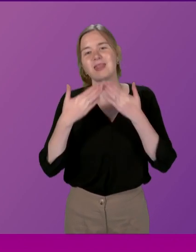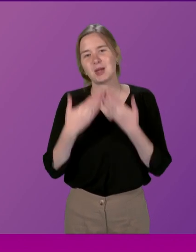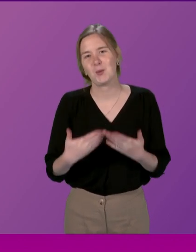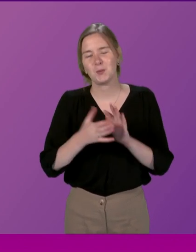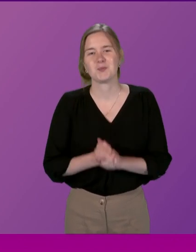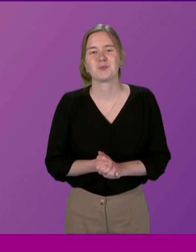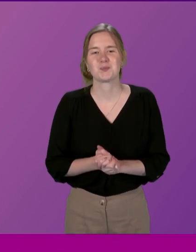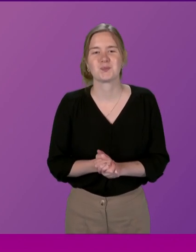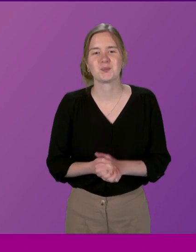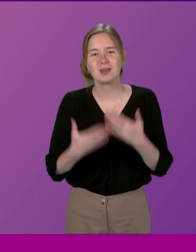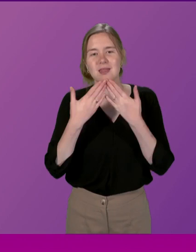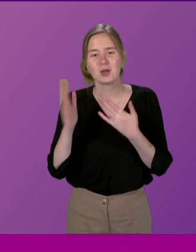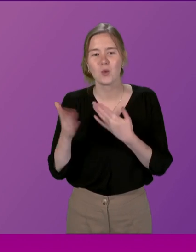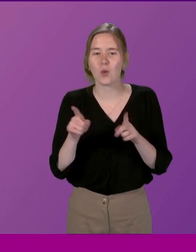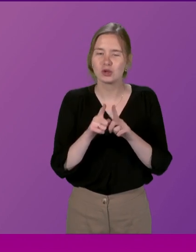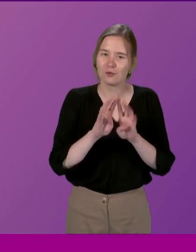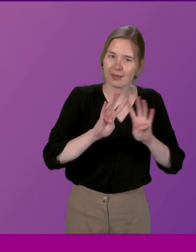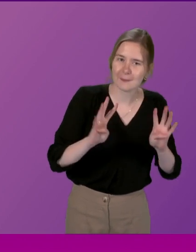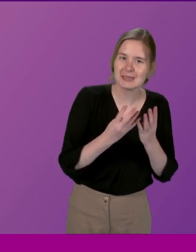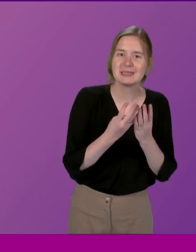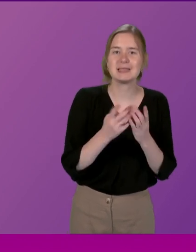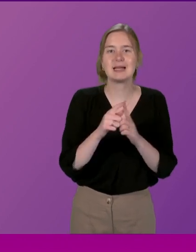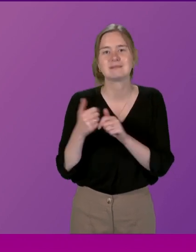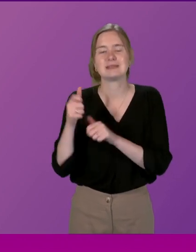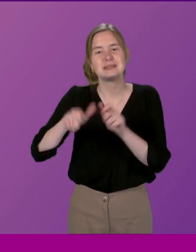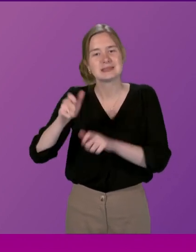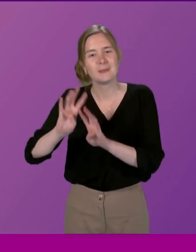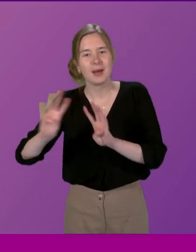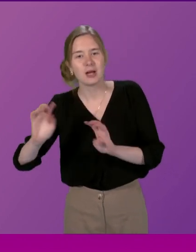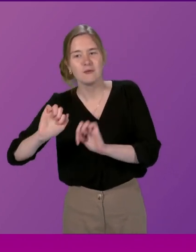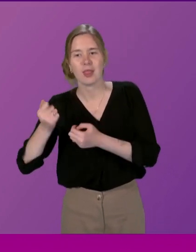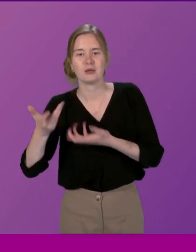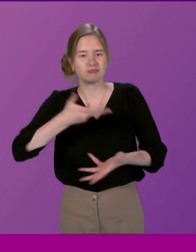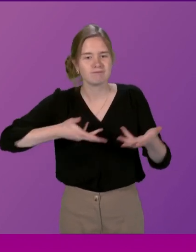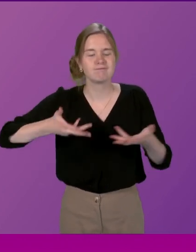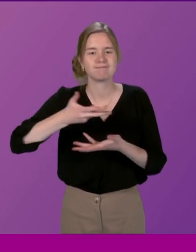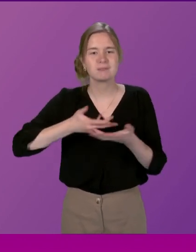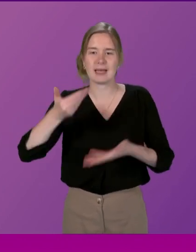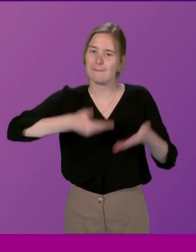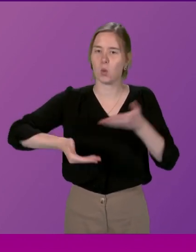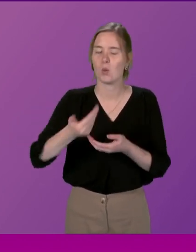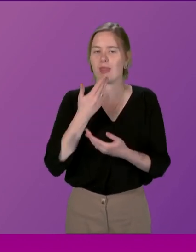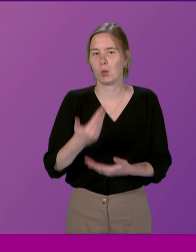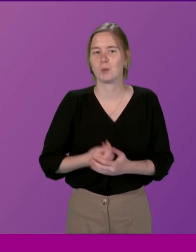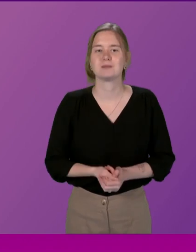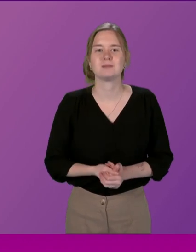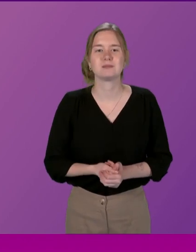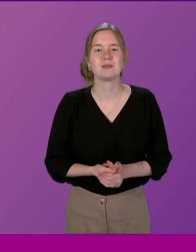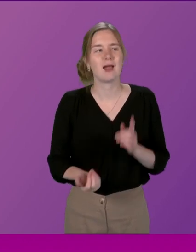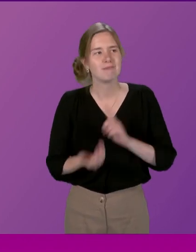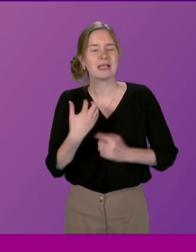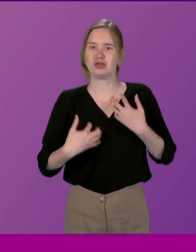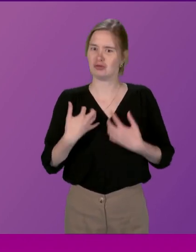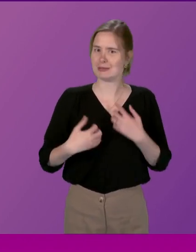Presiding Officer and thanks also to the committee and to the citizens panel for their deliberations and input I have to say I find this a really